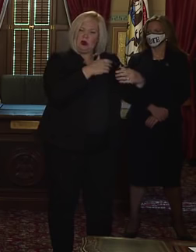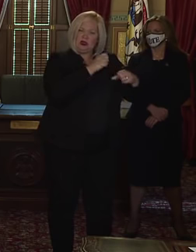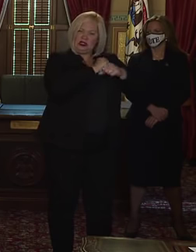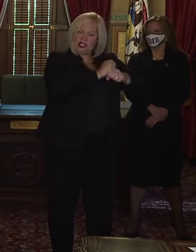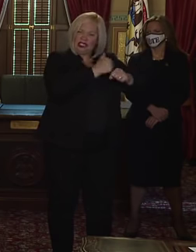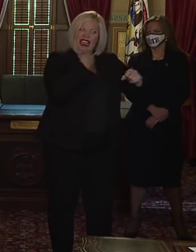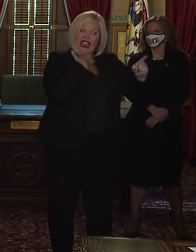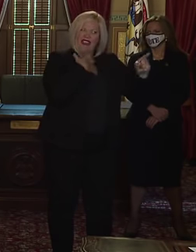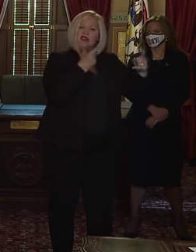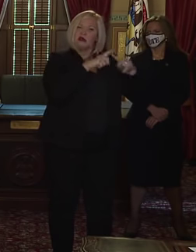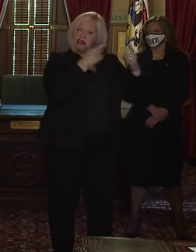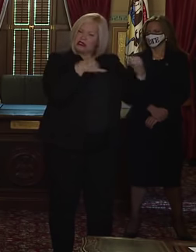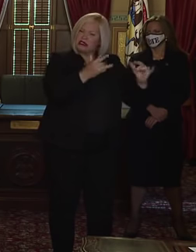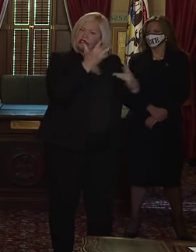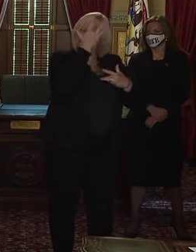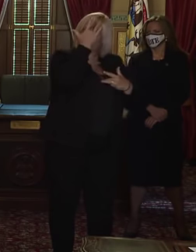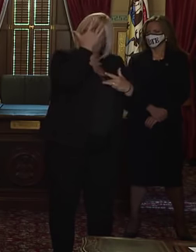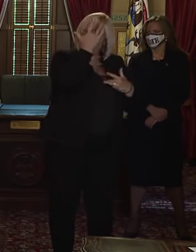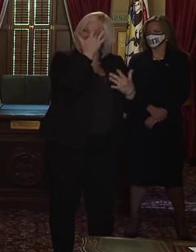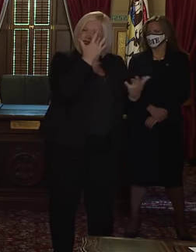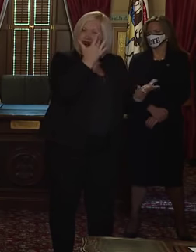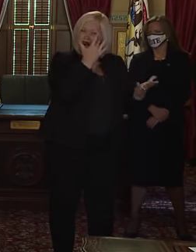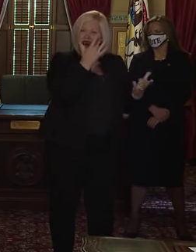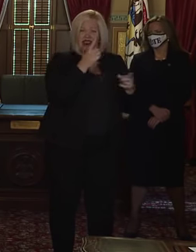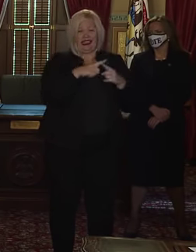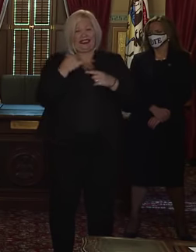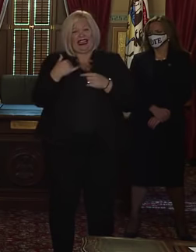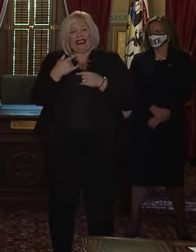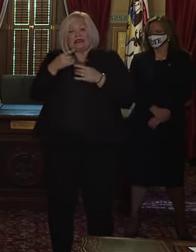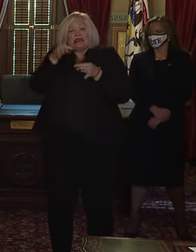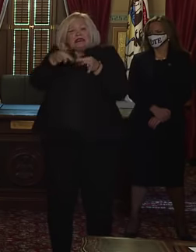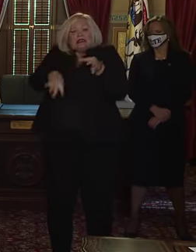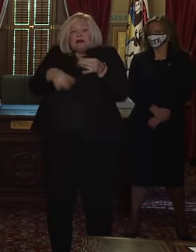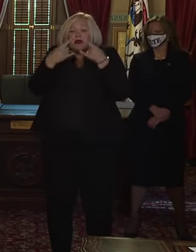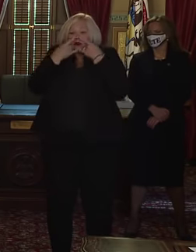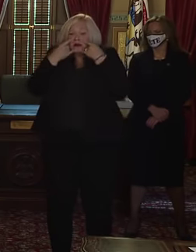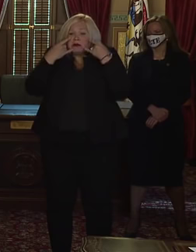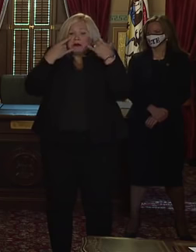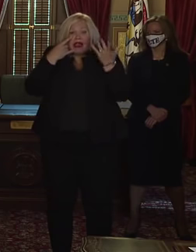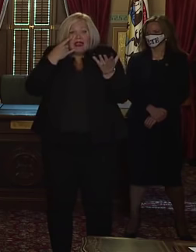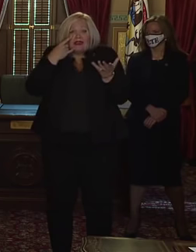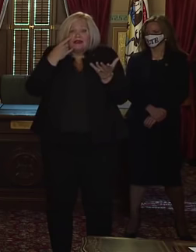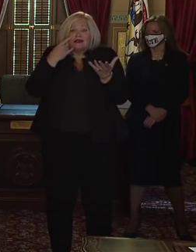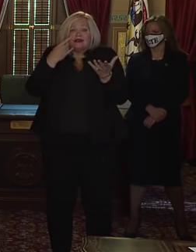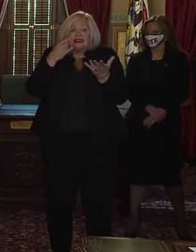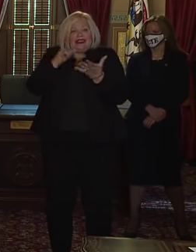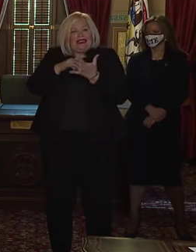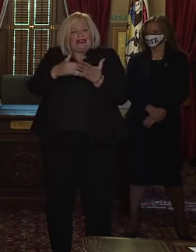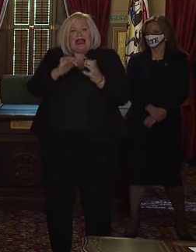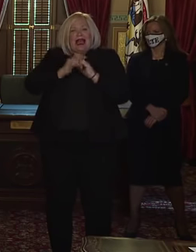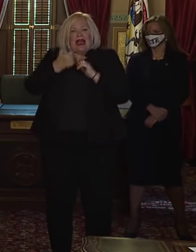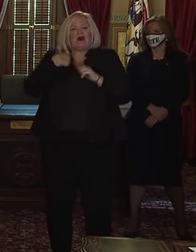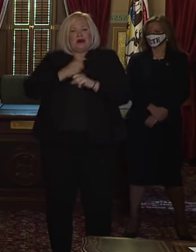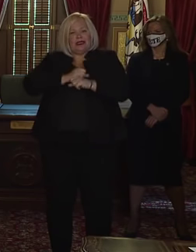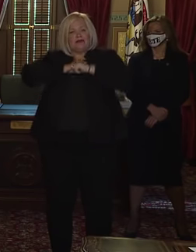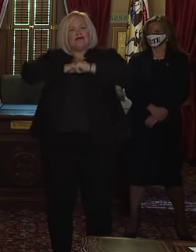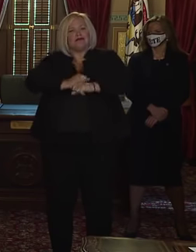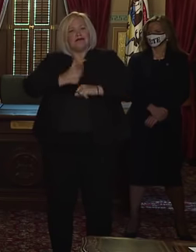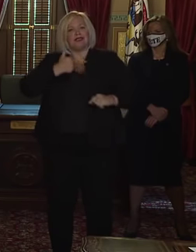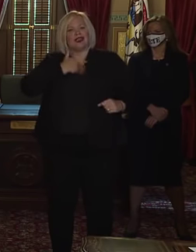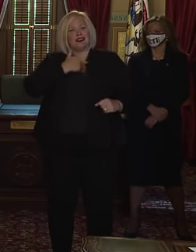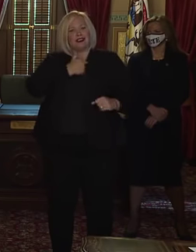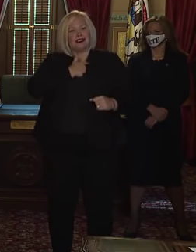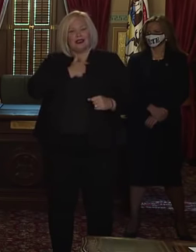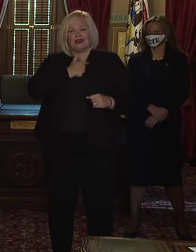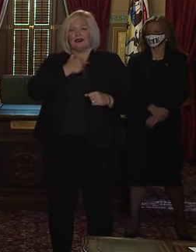this piece of cloth that I wear on my face is the best tool that we have right now to